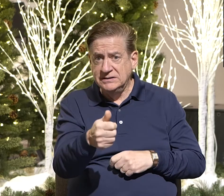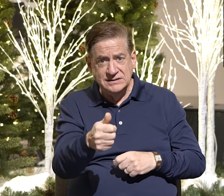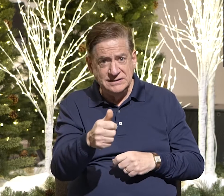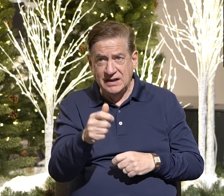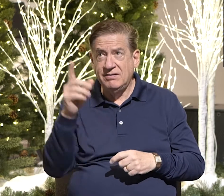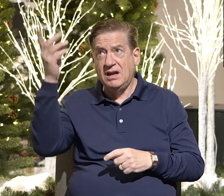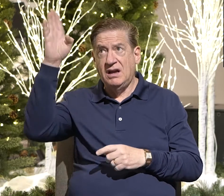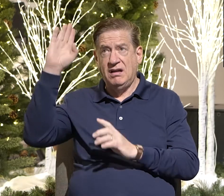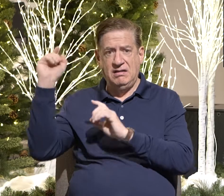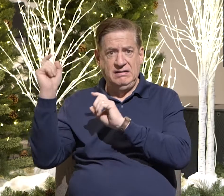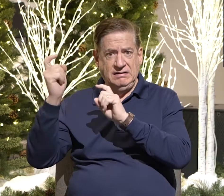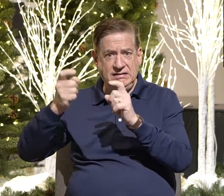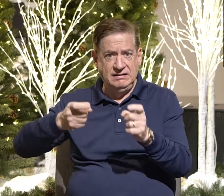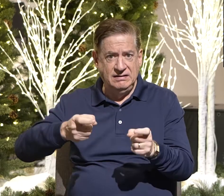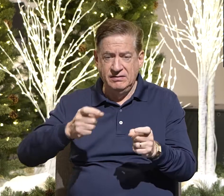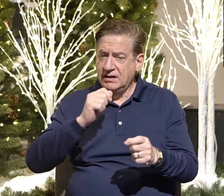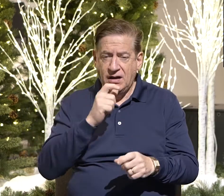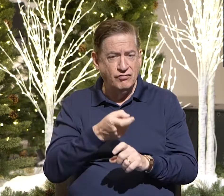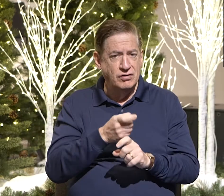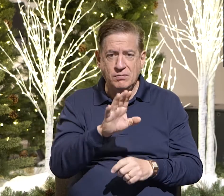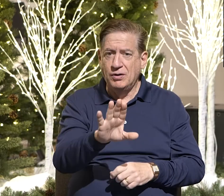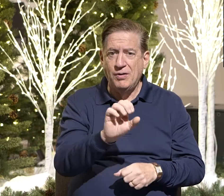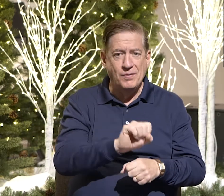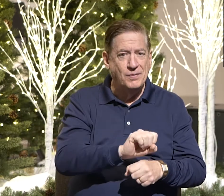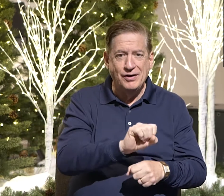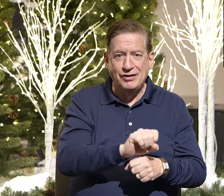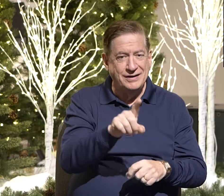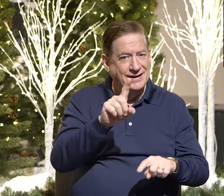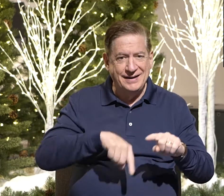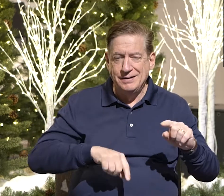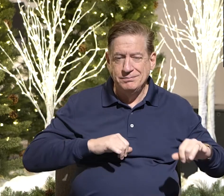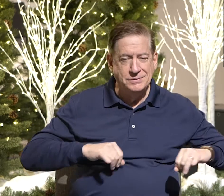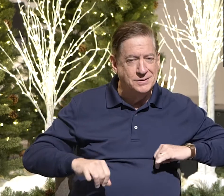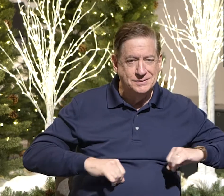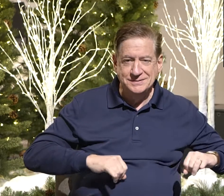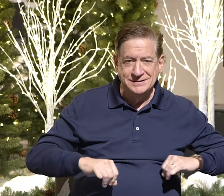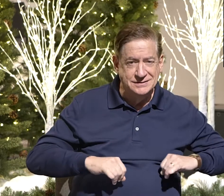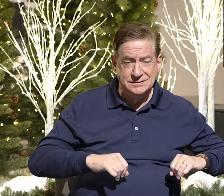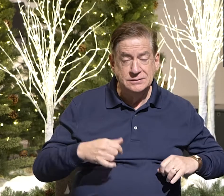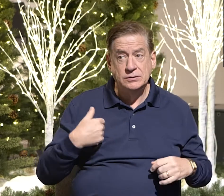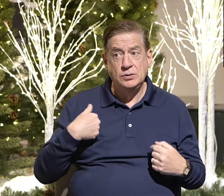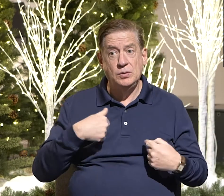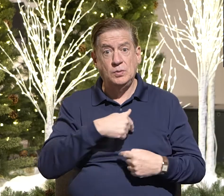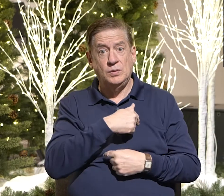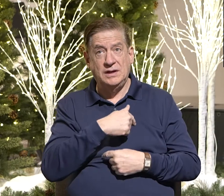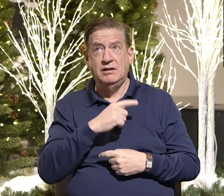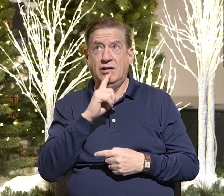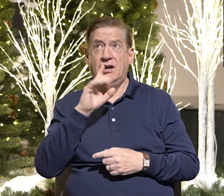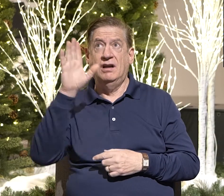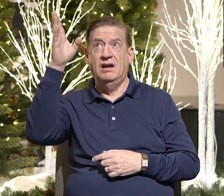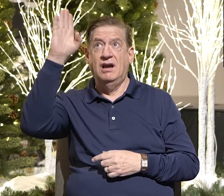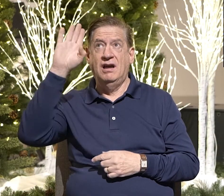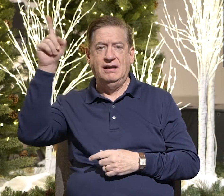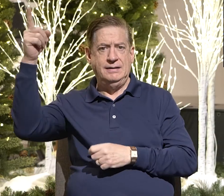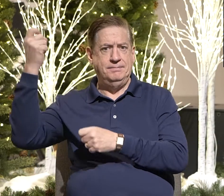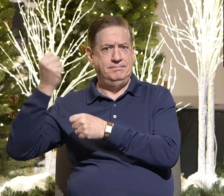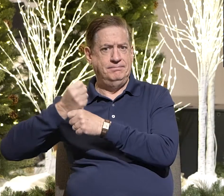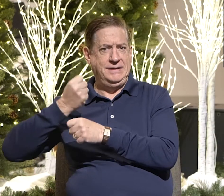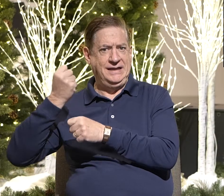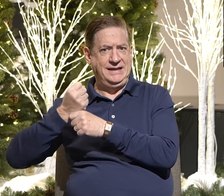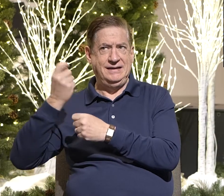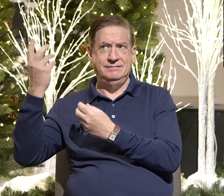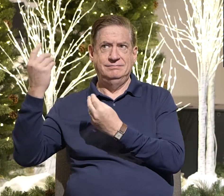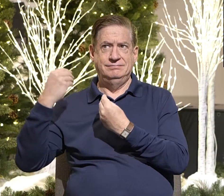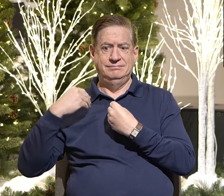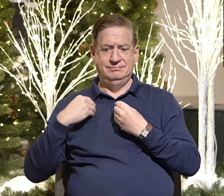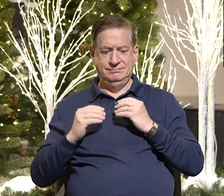by works, so that no one can boast. For we are God's handiwork, created in Christ